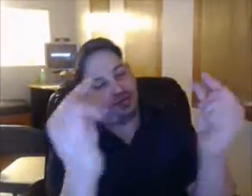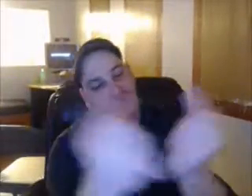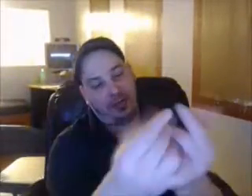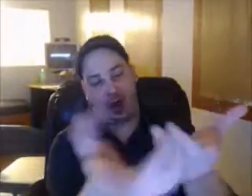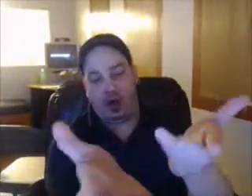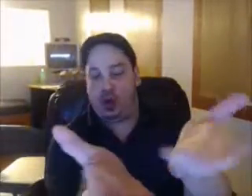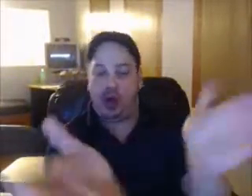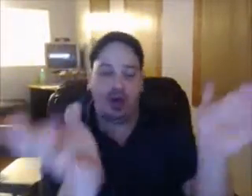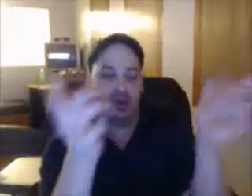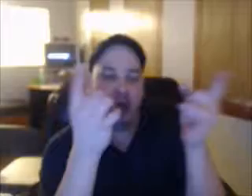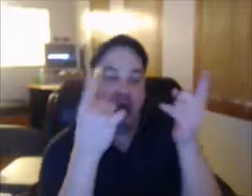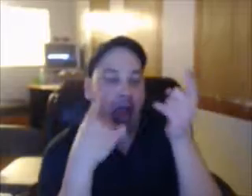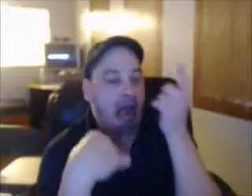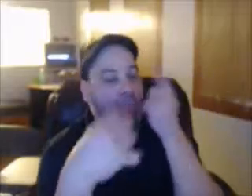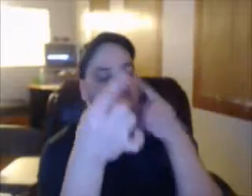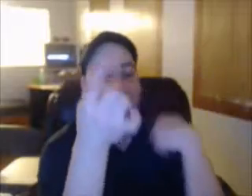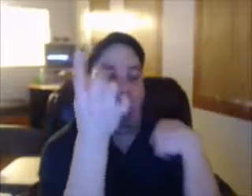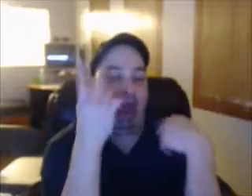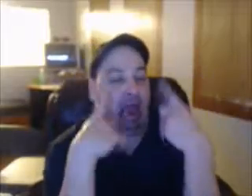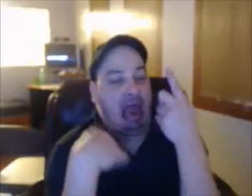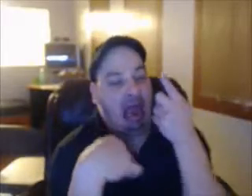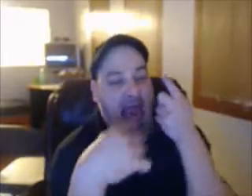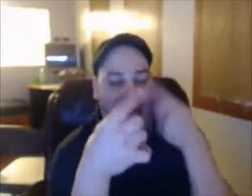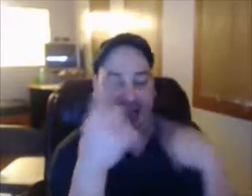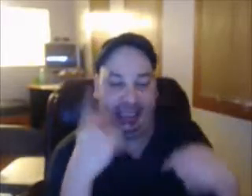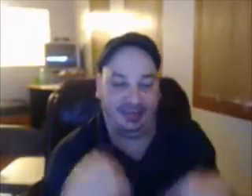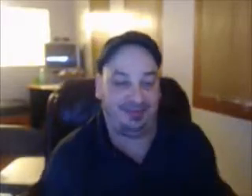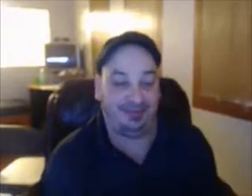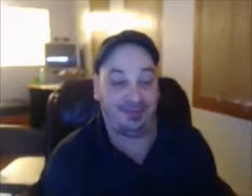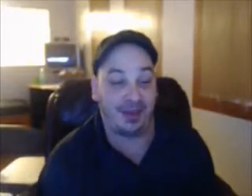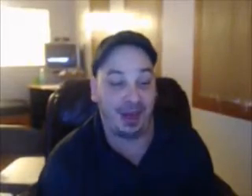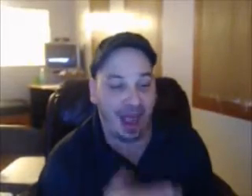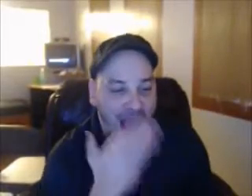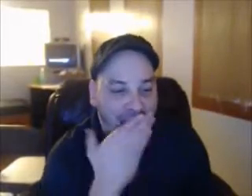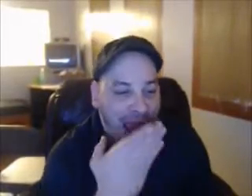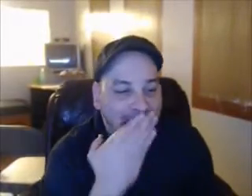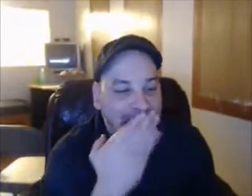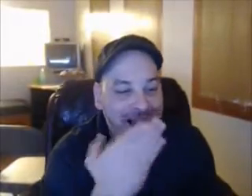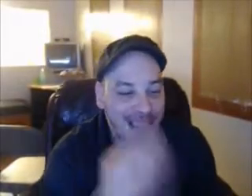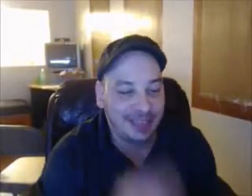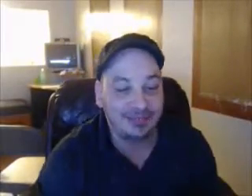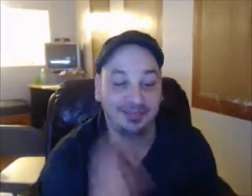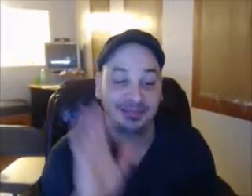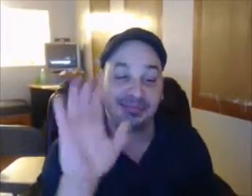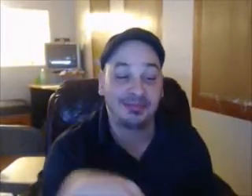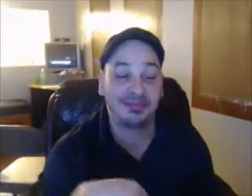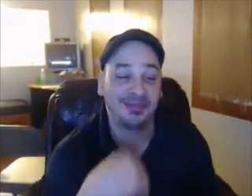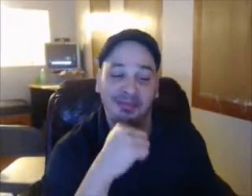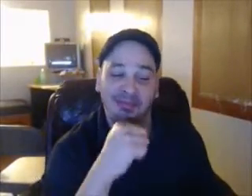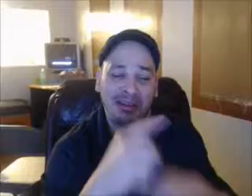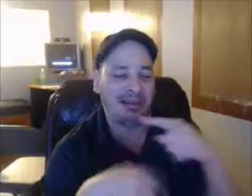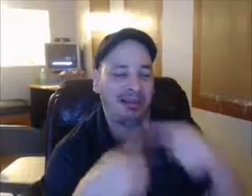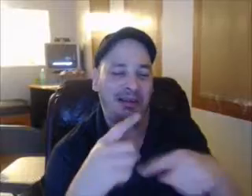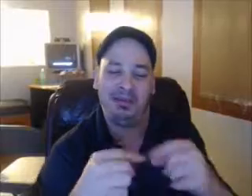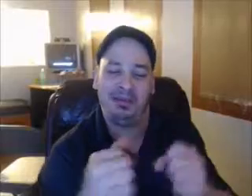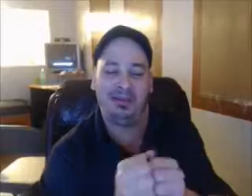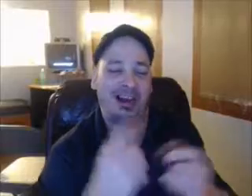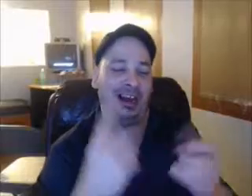threaten the entire region. Chief Washington correspondent James Wilson has the story. On his surprise, trip to Afghanistan, Secretary